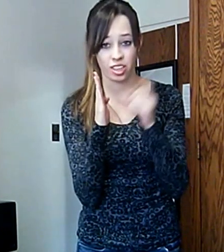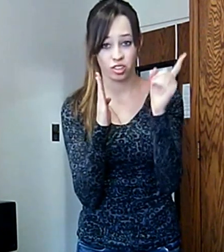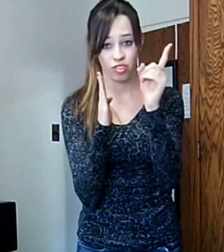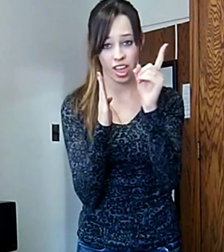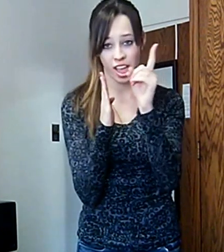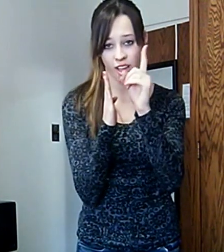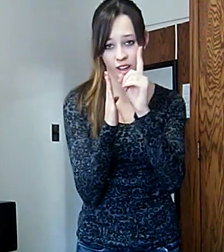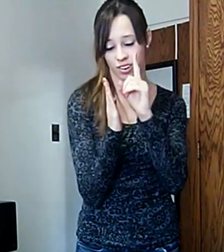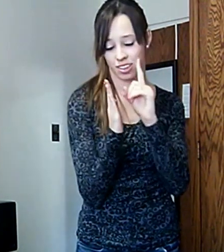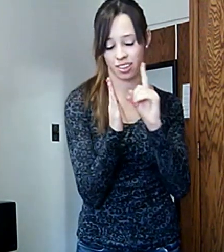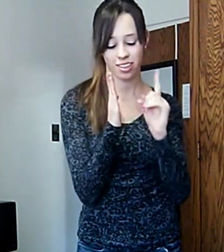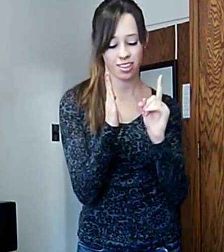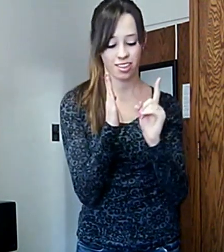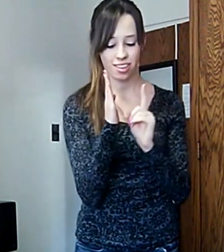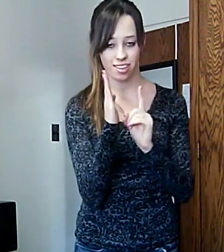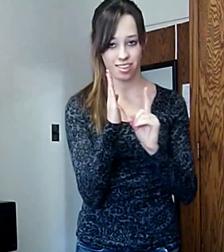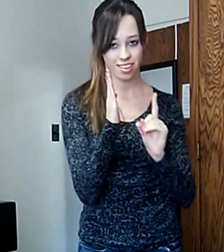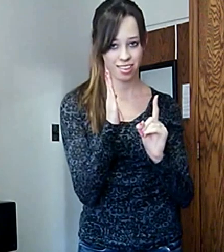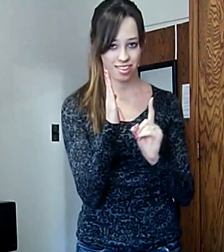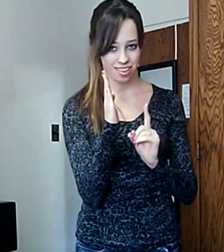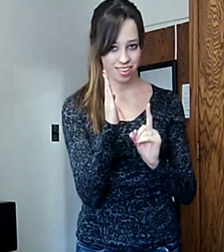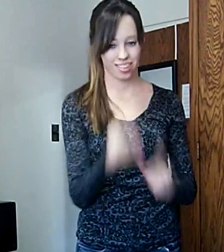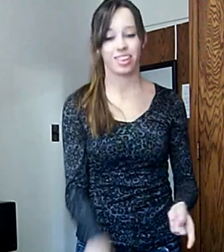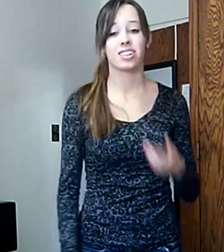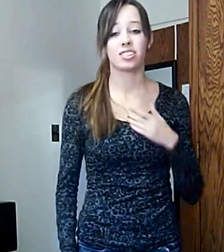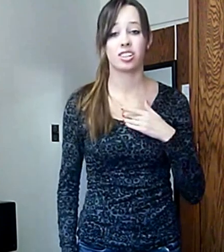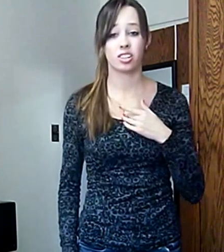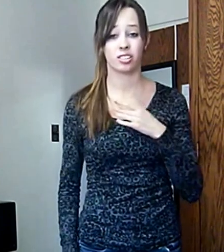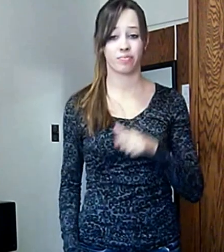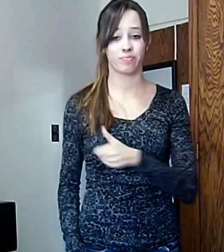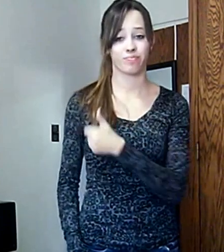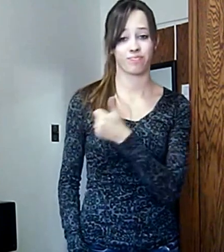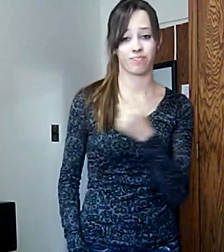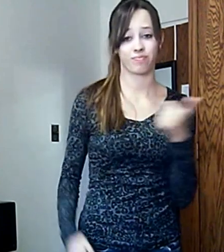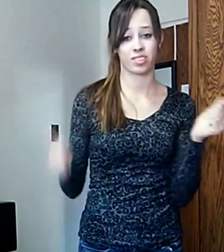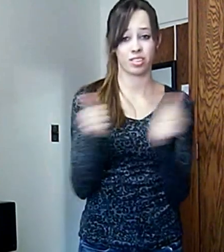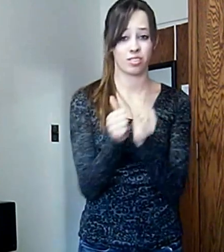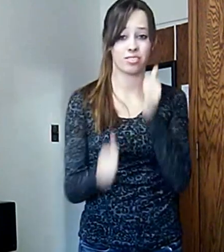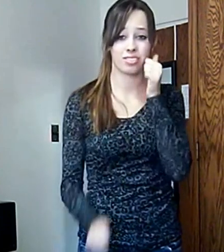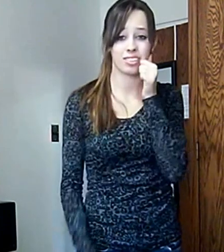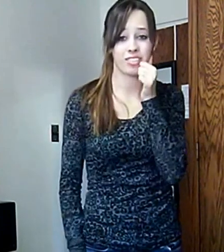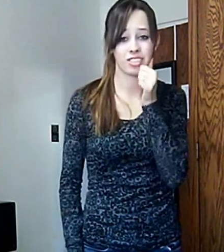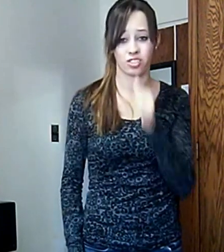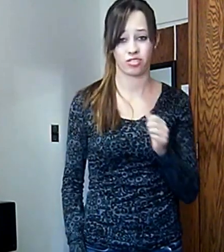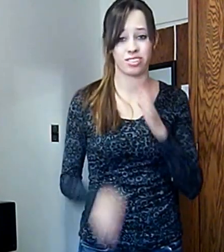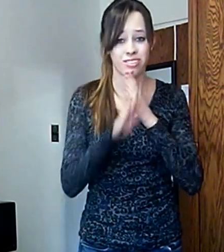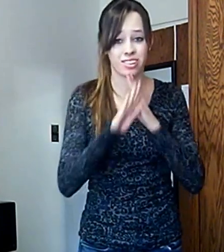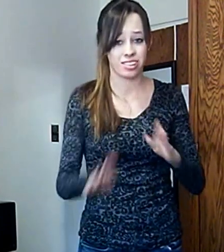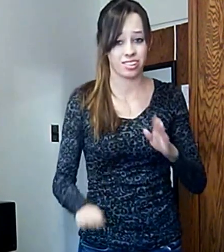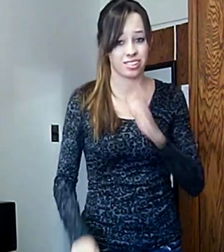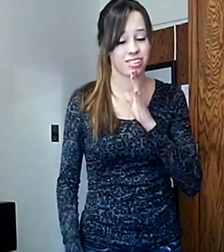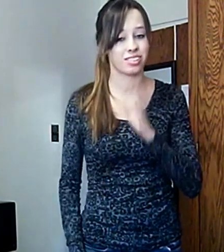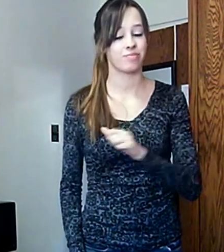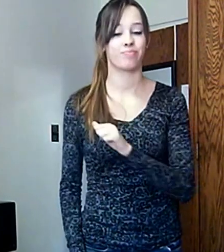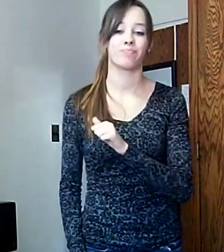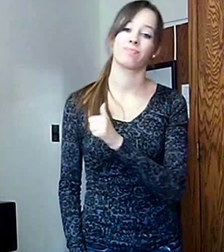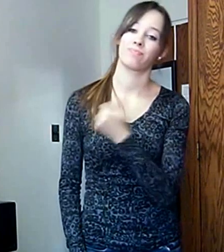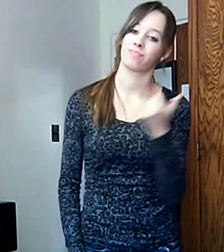you're drowning And I heard you moved on, from whispers on the street A new notch in your belt,